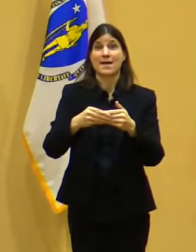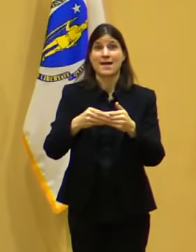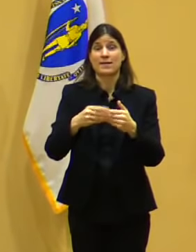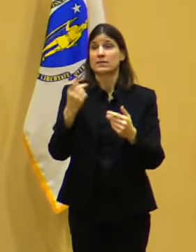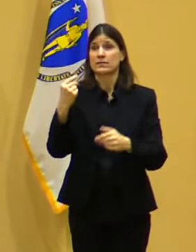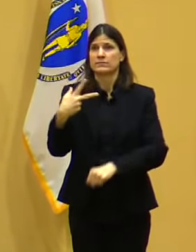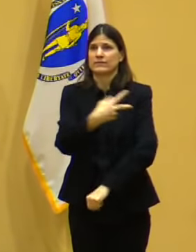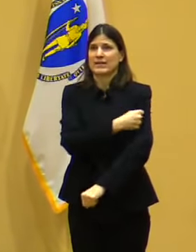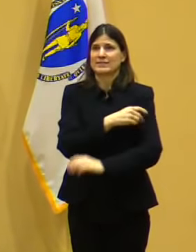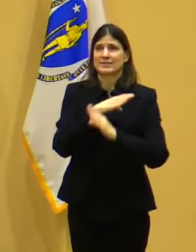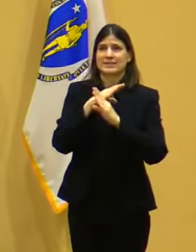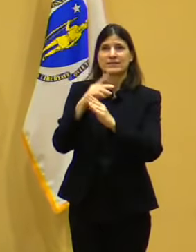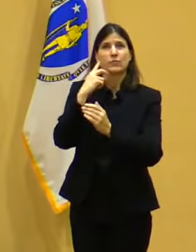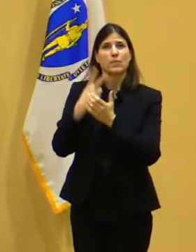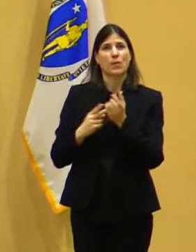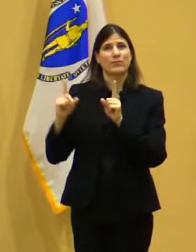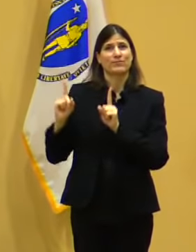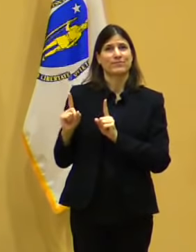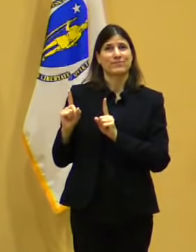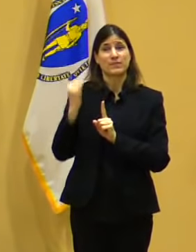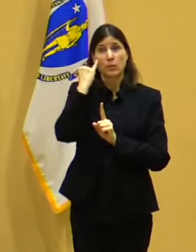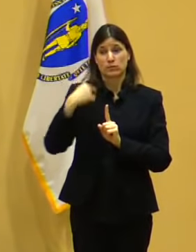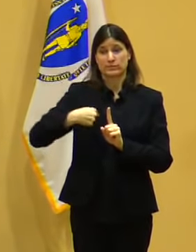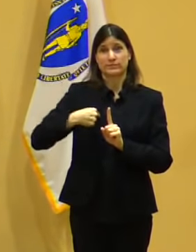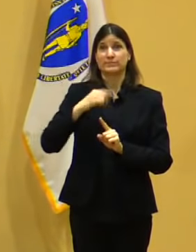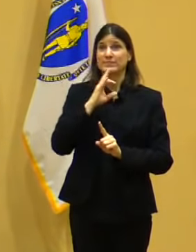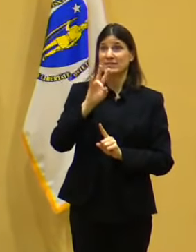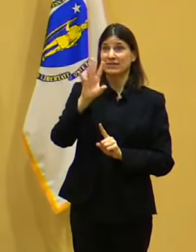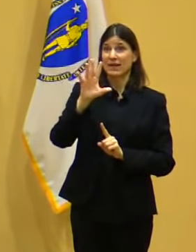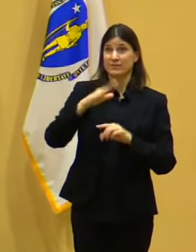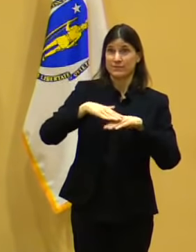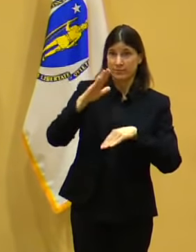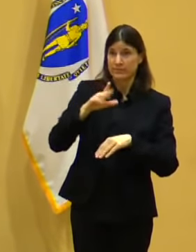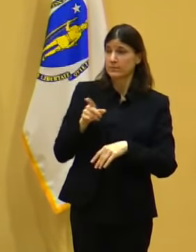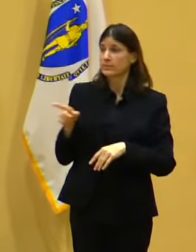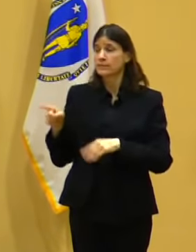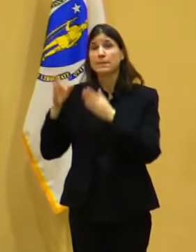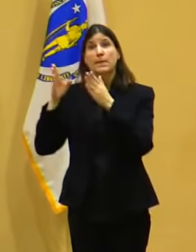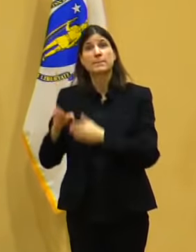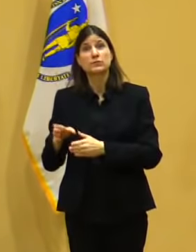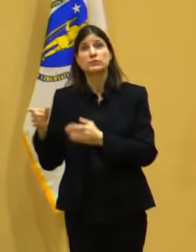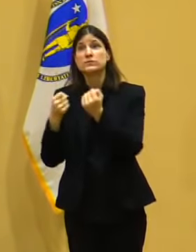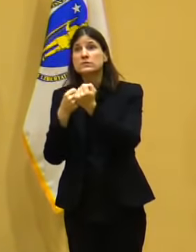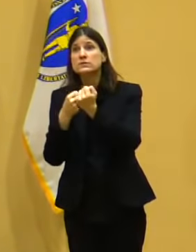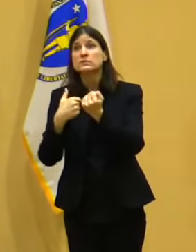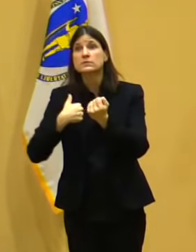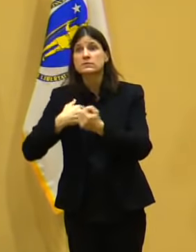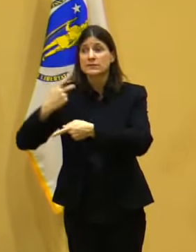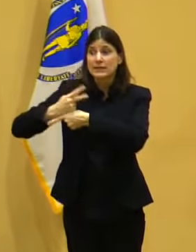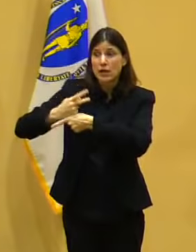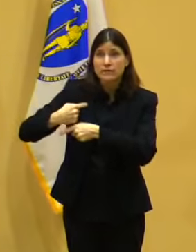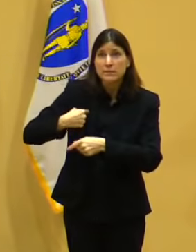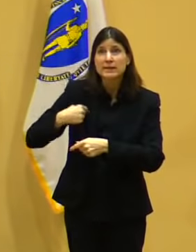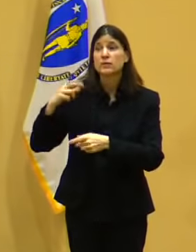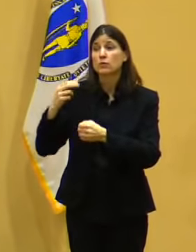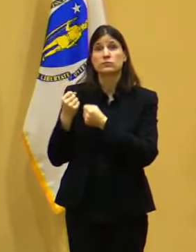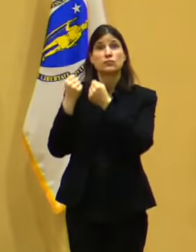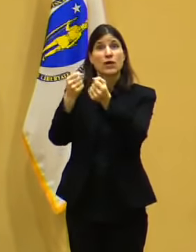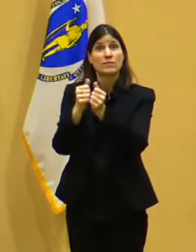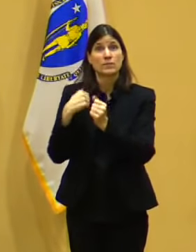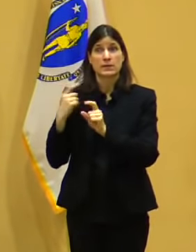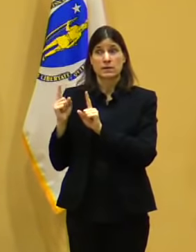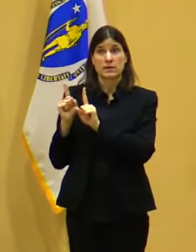Massachusetts get to a mass vaccination site, we're announcing a new policy to allow one caregiver to join a 75